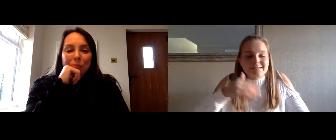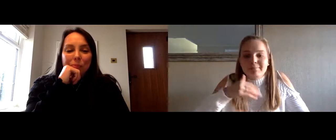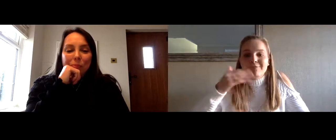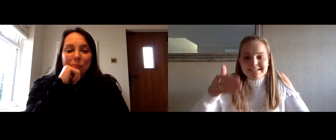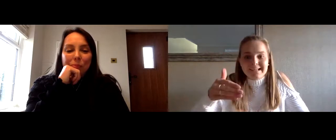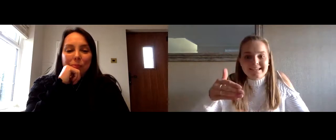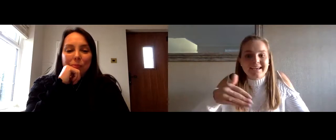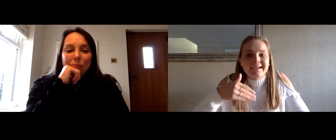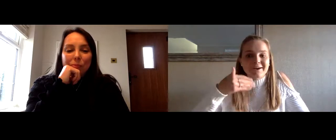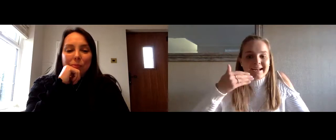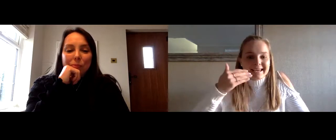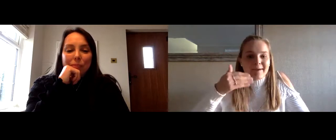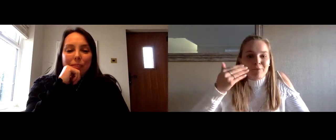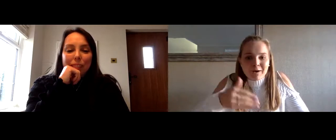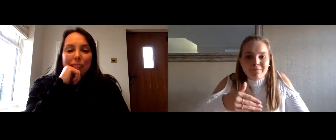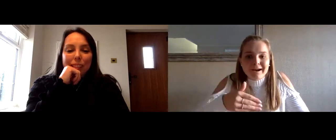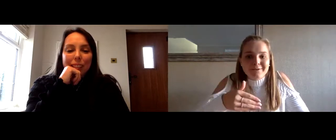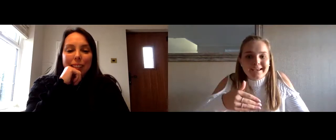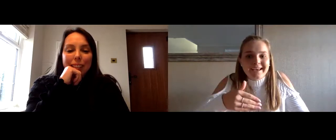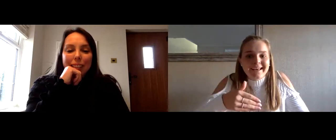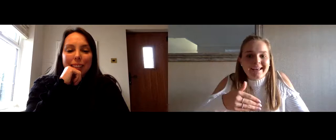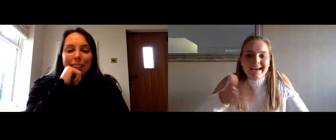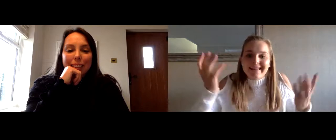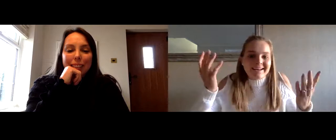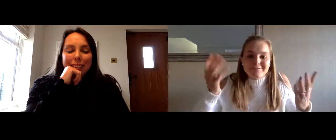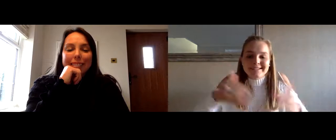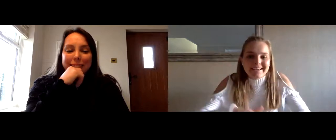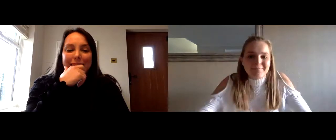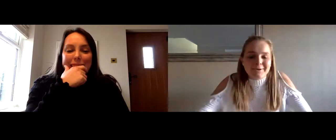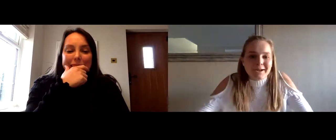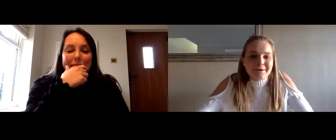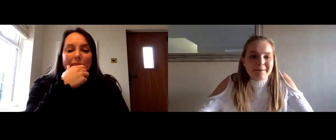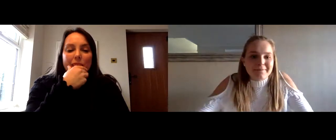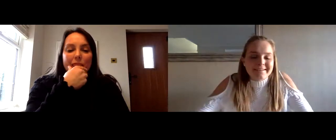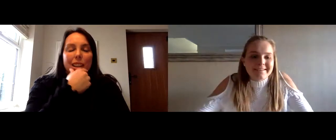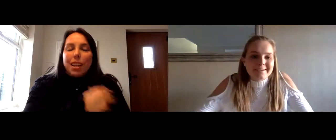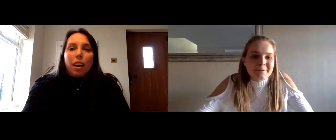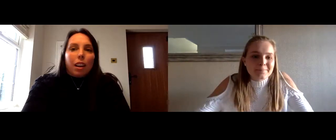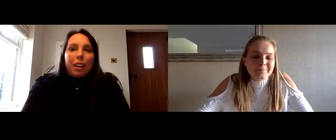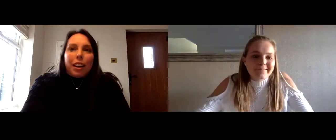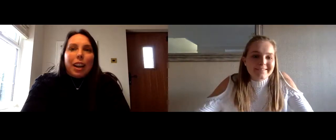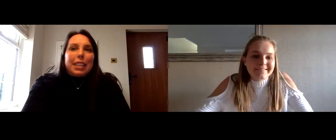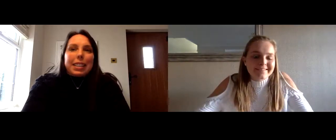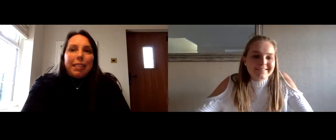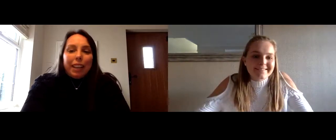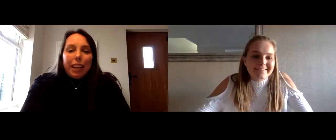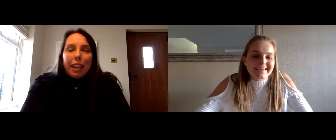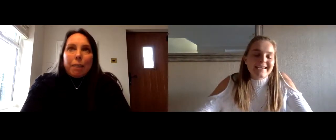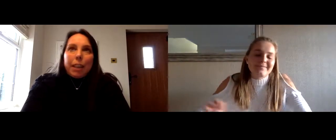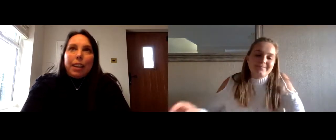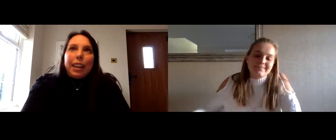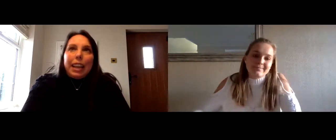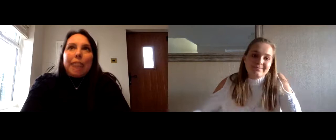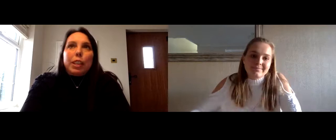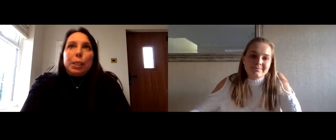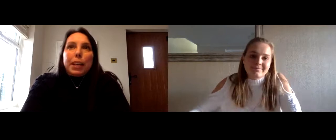this is me resetting going again for one final year and then obviously we all know what happened definitely i